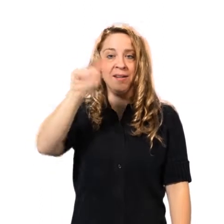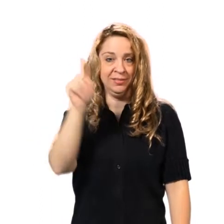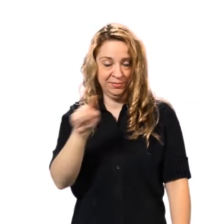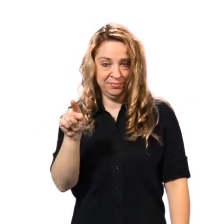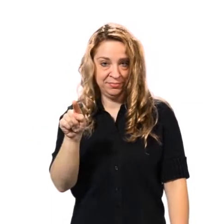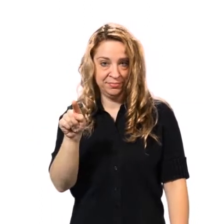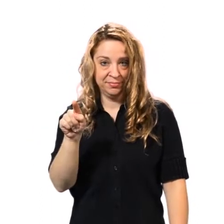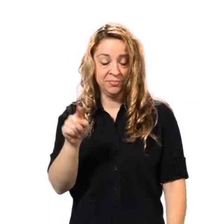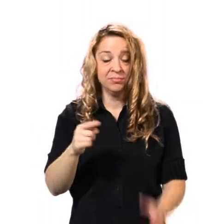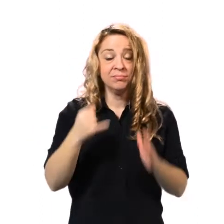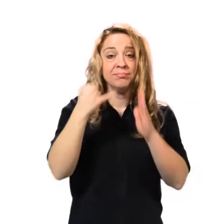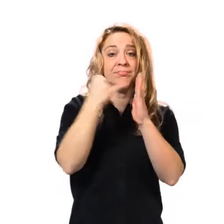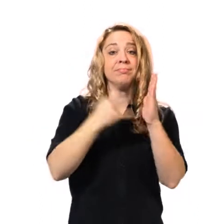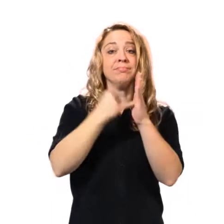Adapted by Jennifer Franz